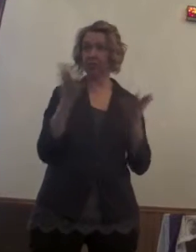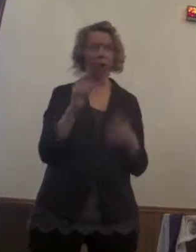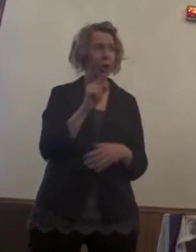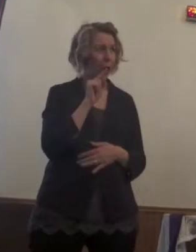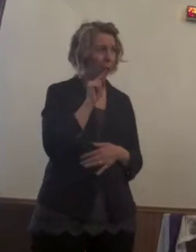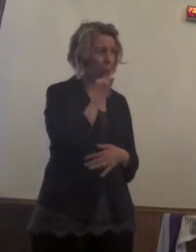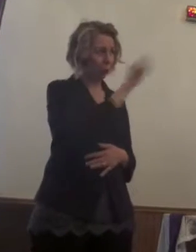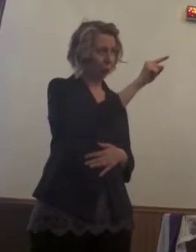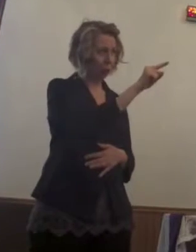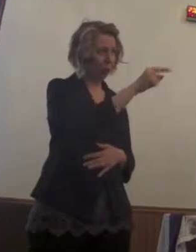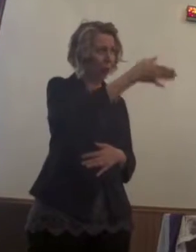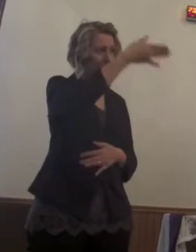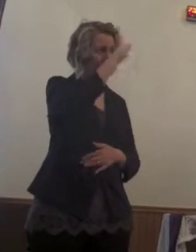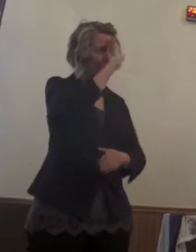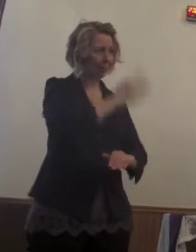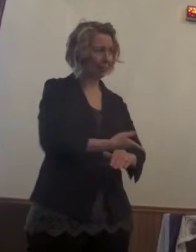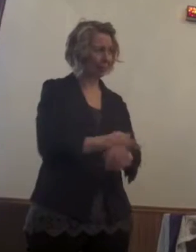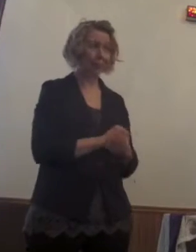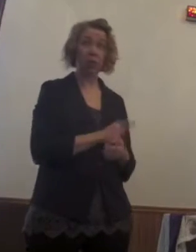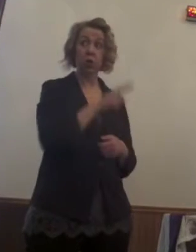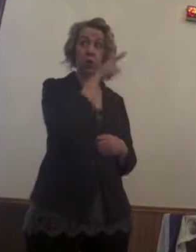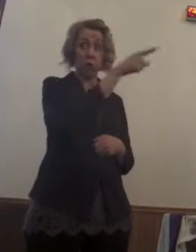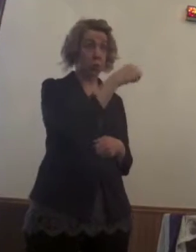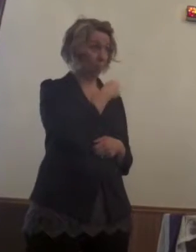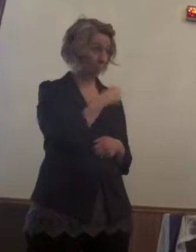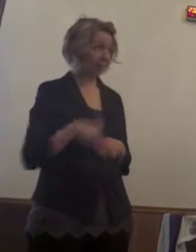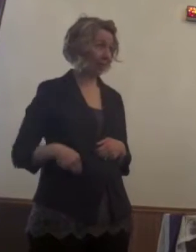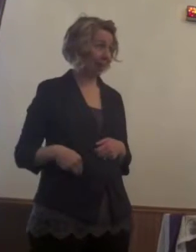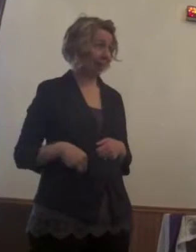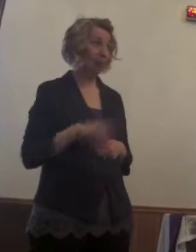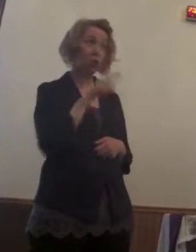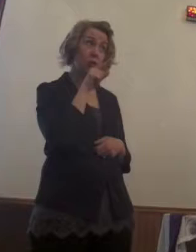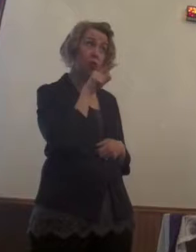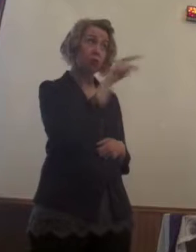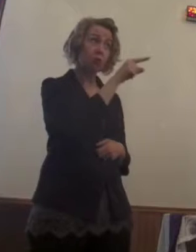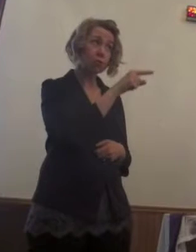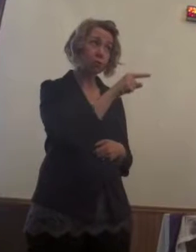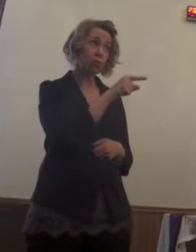proclaiming that Jesus was the Christ and the only Son of God.